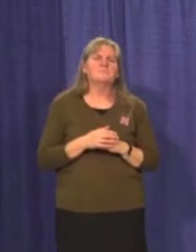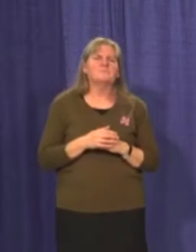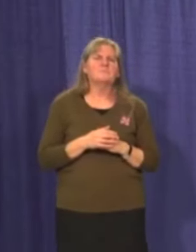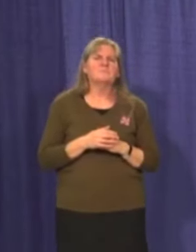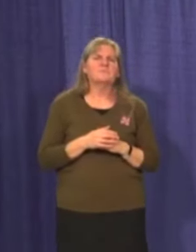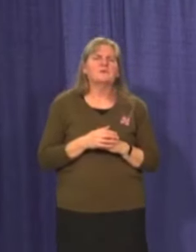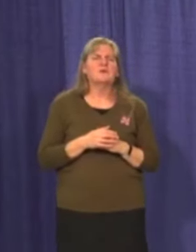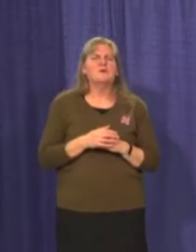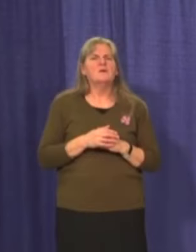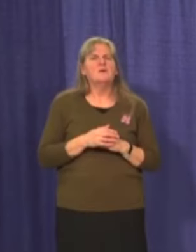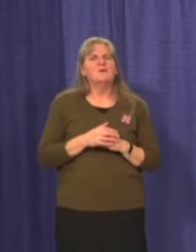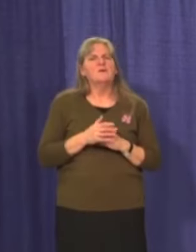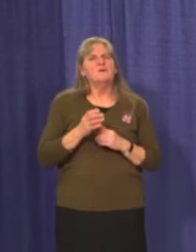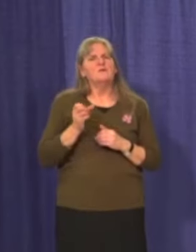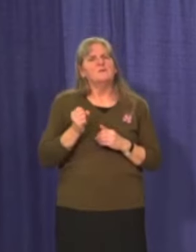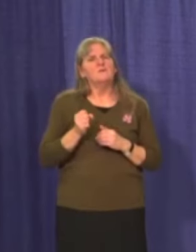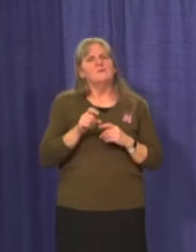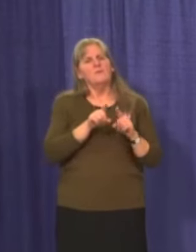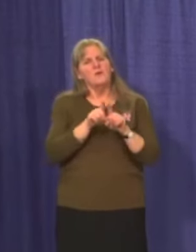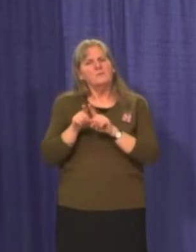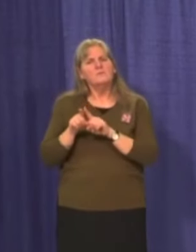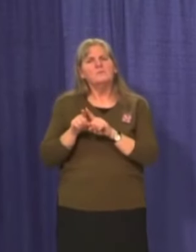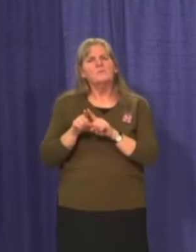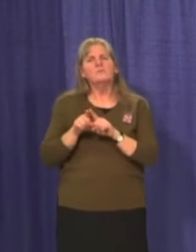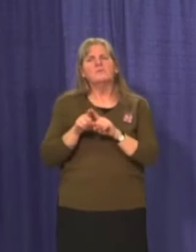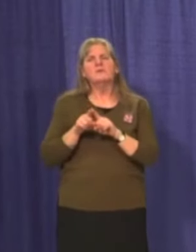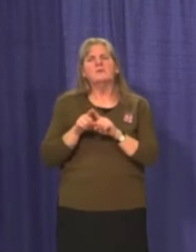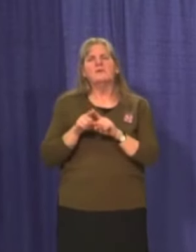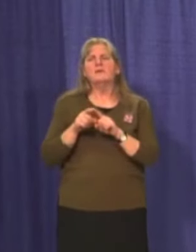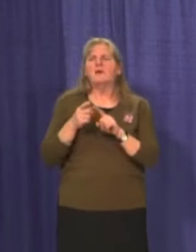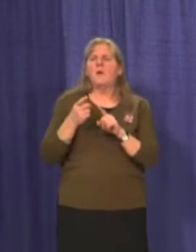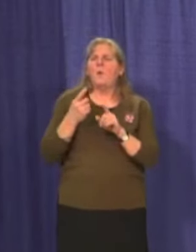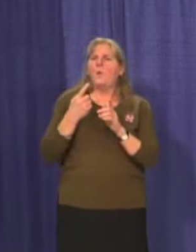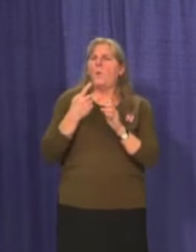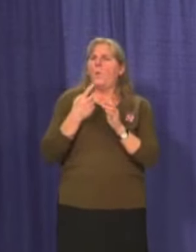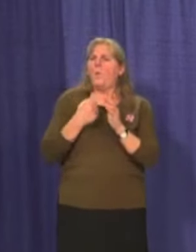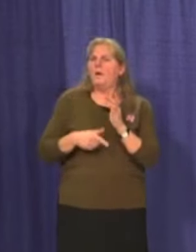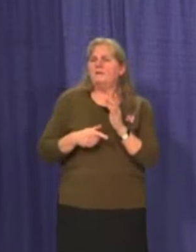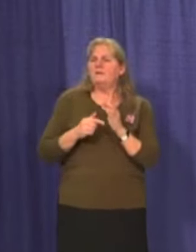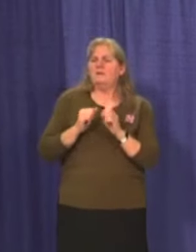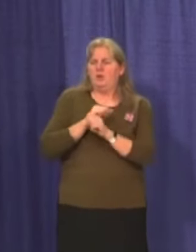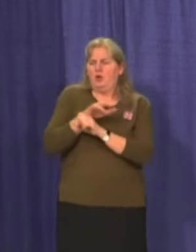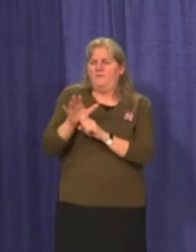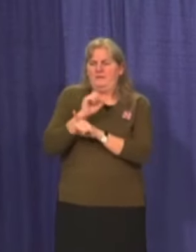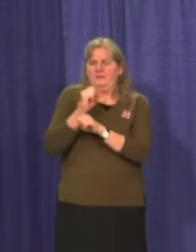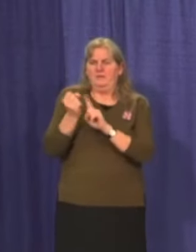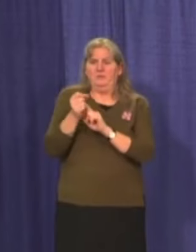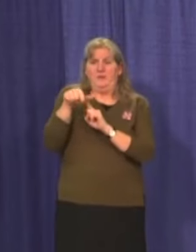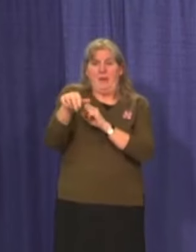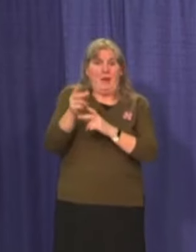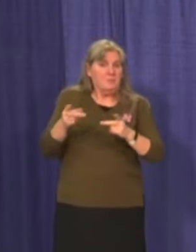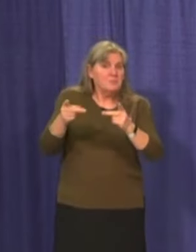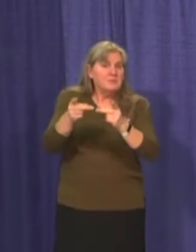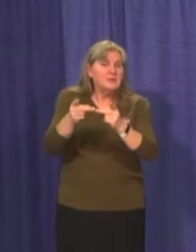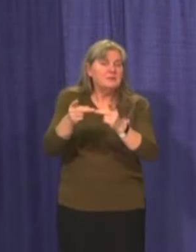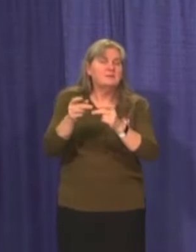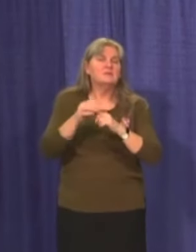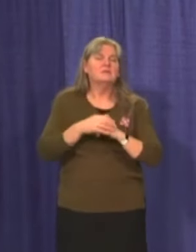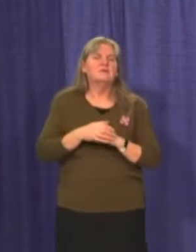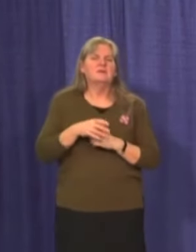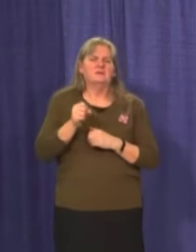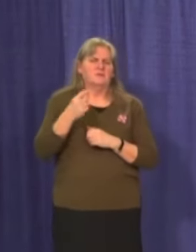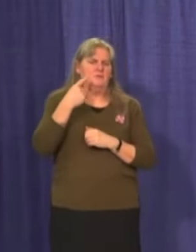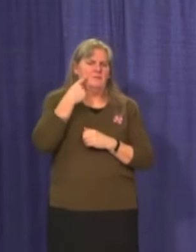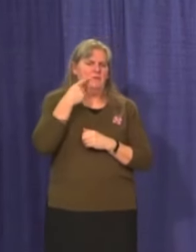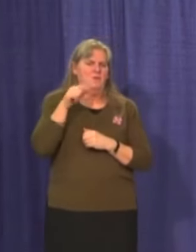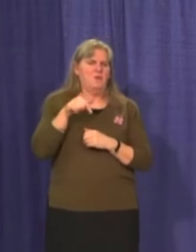also contingent on what's going on in, in terms of the COVID activity. And if you're looking for, say, one more potential tool,